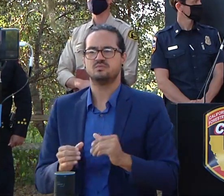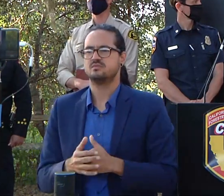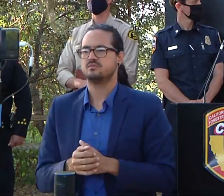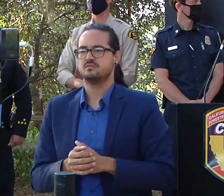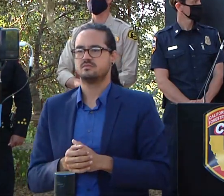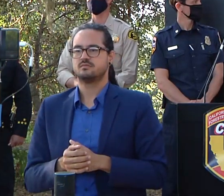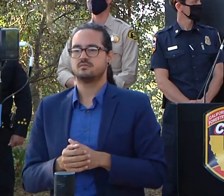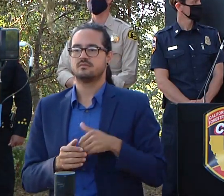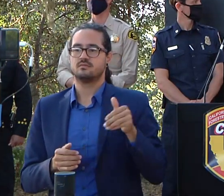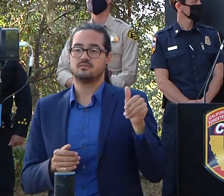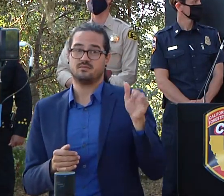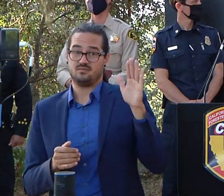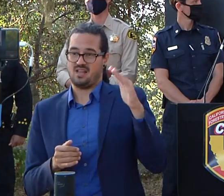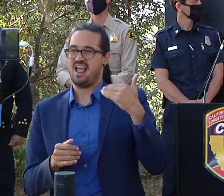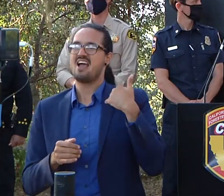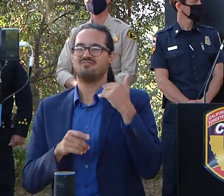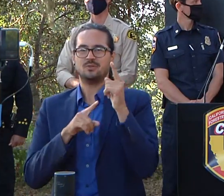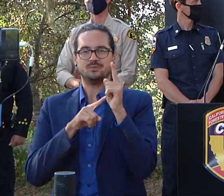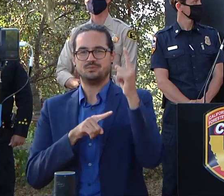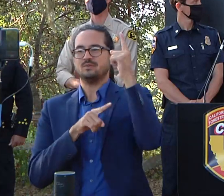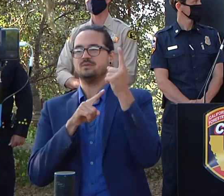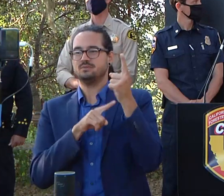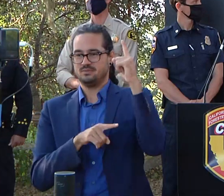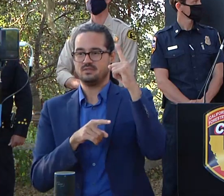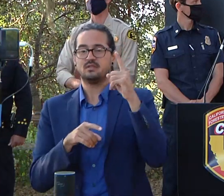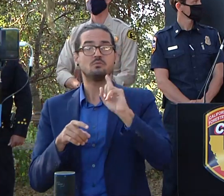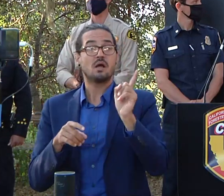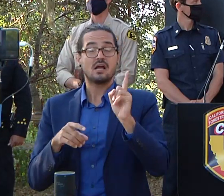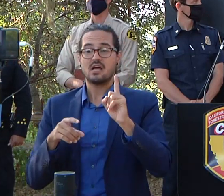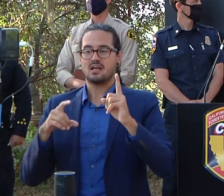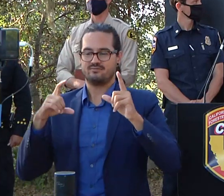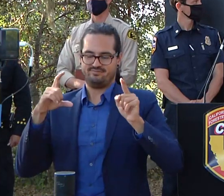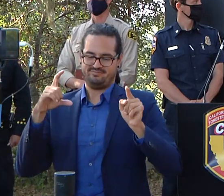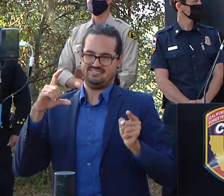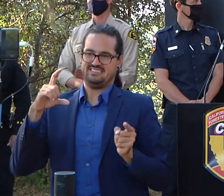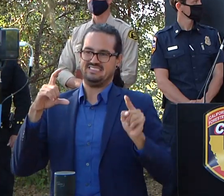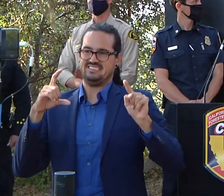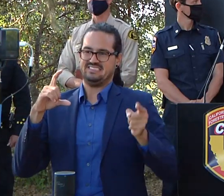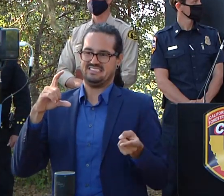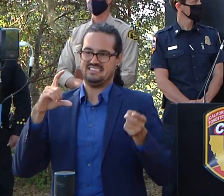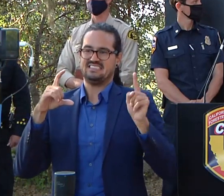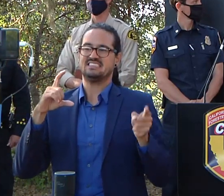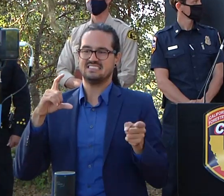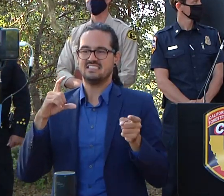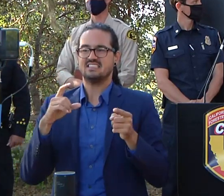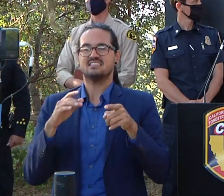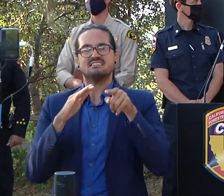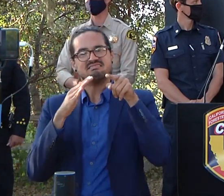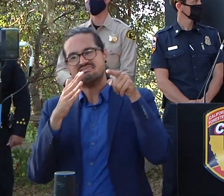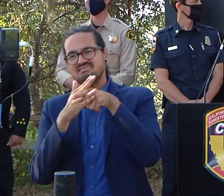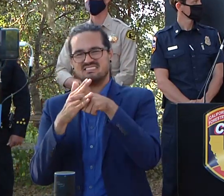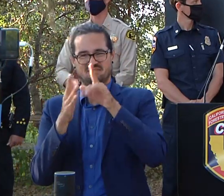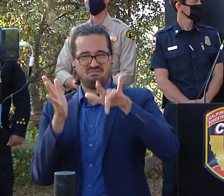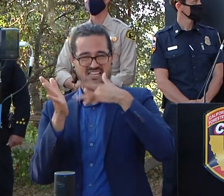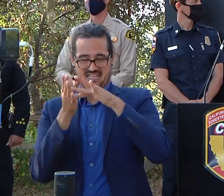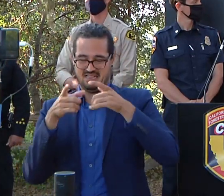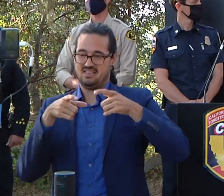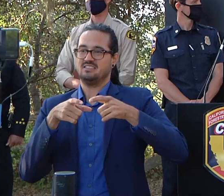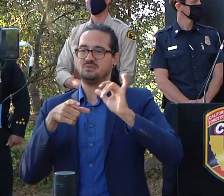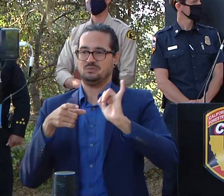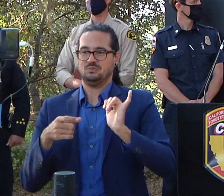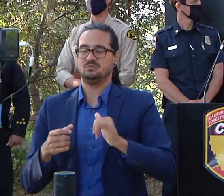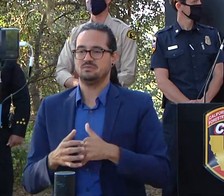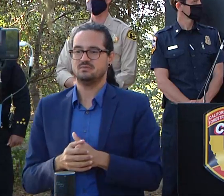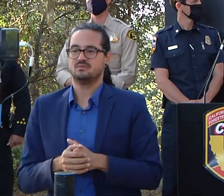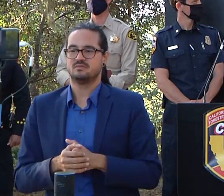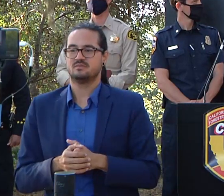well well interior not only here but throughout the other parts of the fire deeper in the fire uh from the distance you're seeing significant smoke but they're